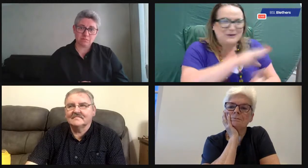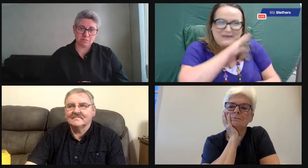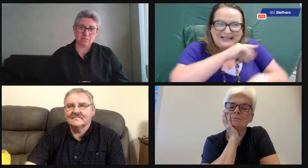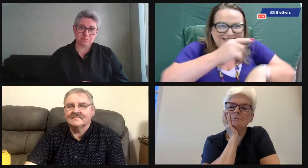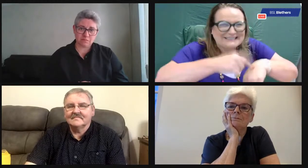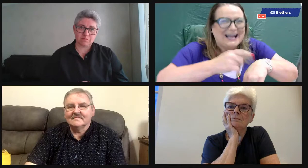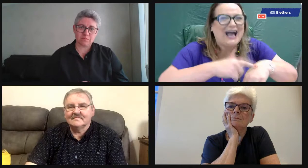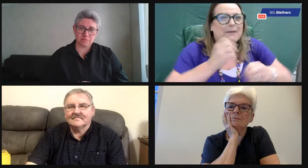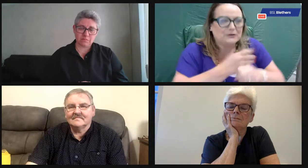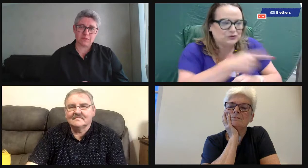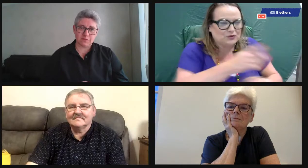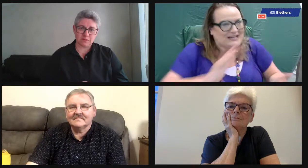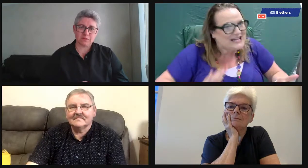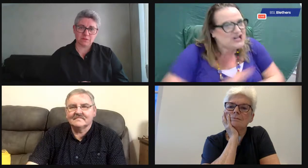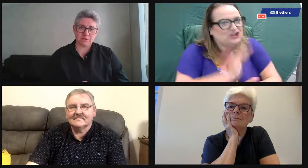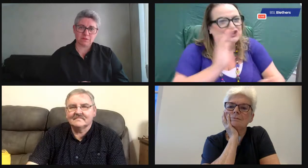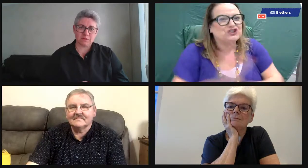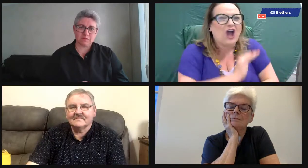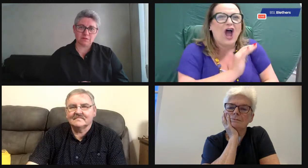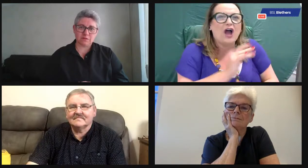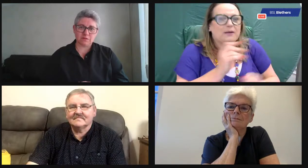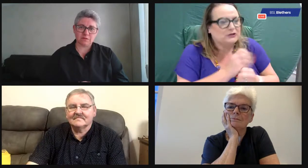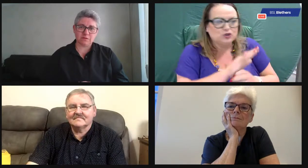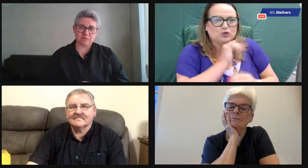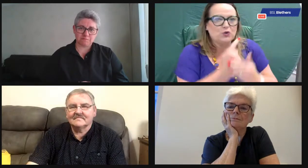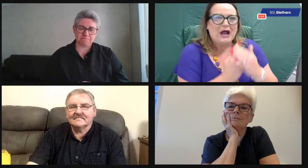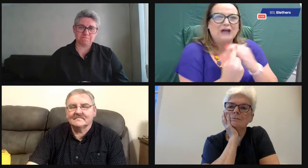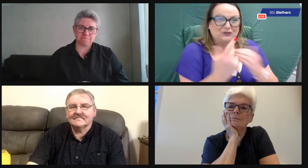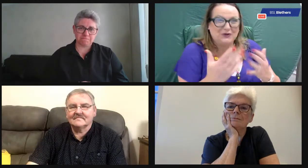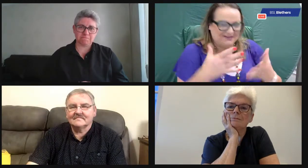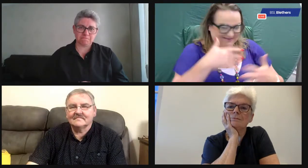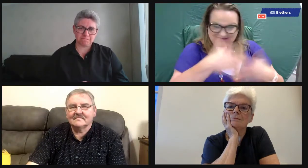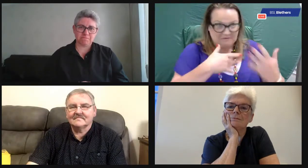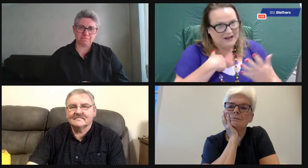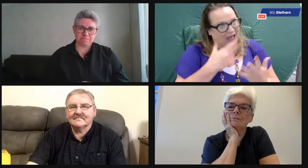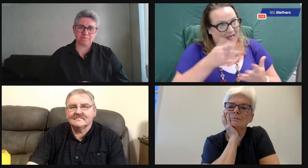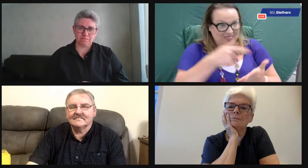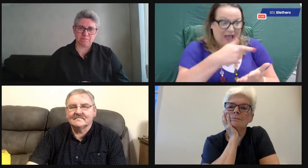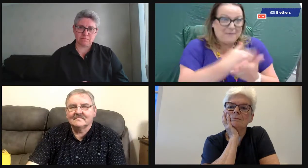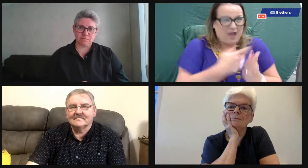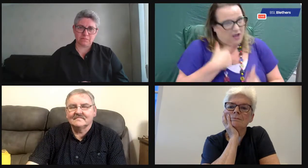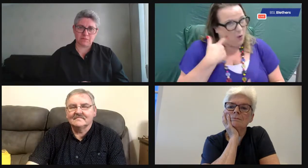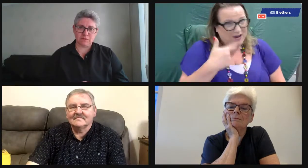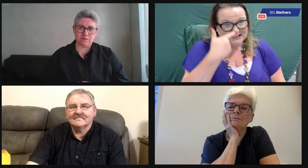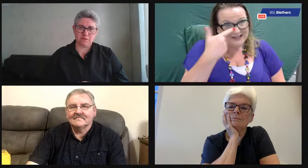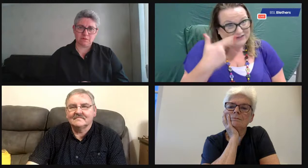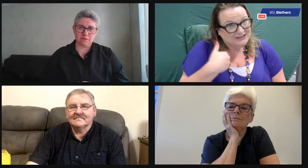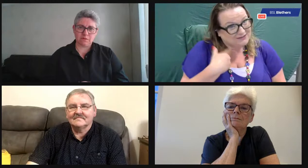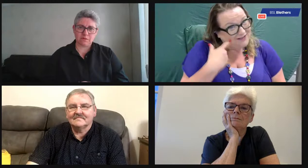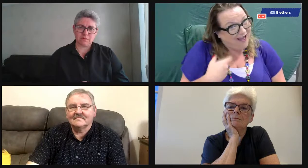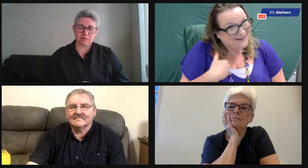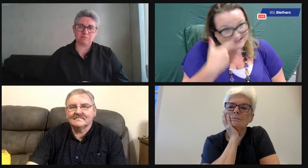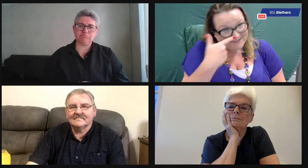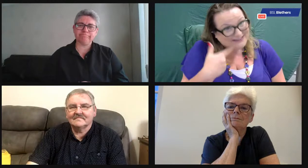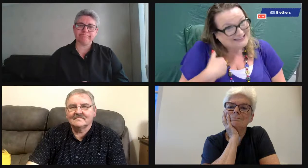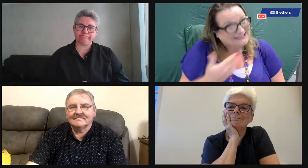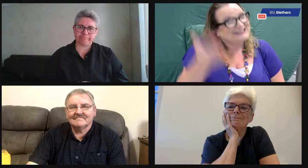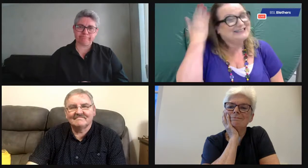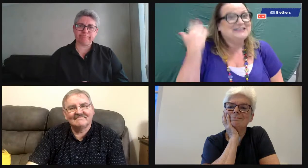making sure that everybody, you know, kept to the routine and enjoyed themselves. They ate well and they weren't isolated. And I was only 17. I was